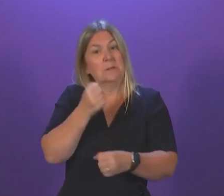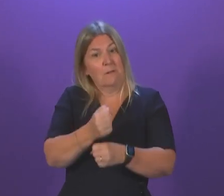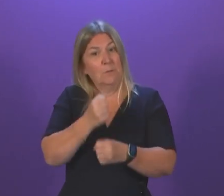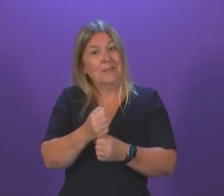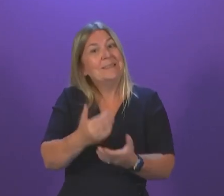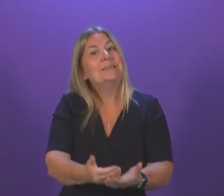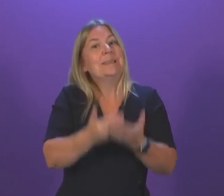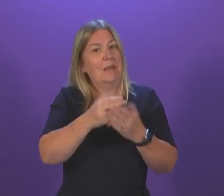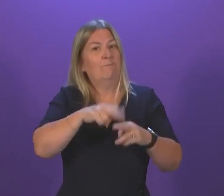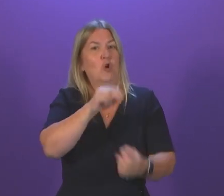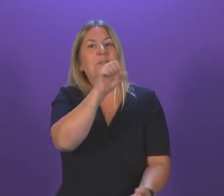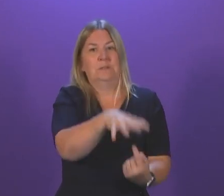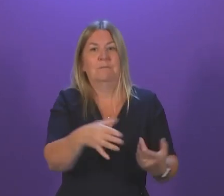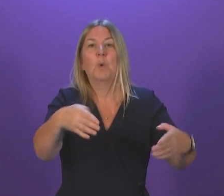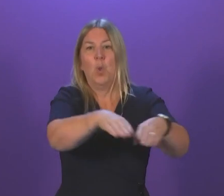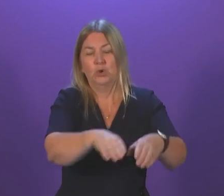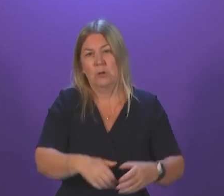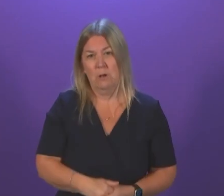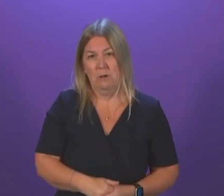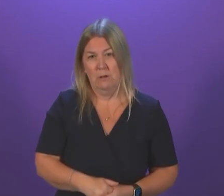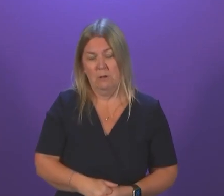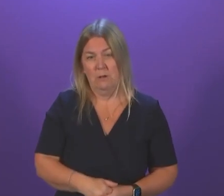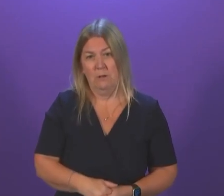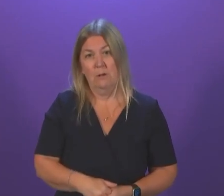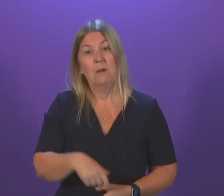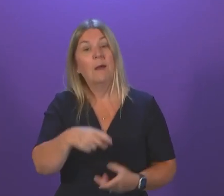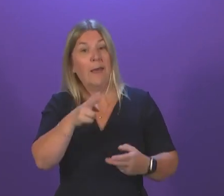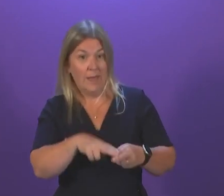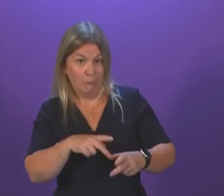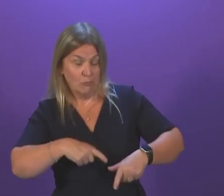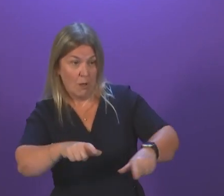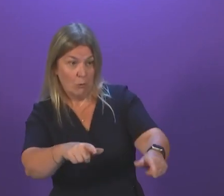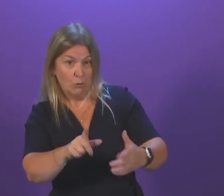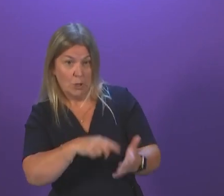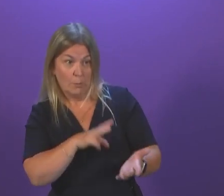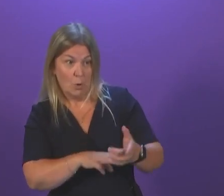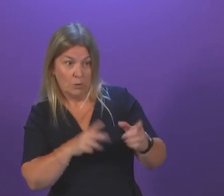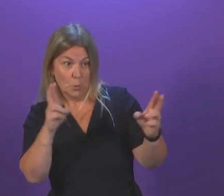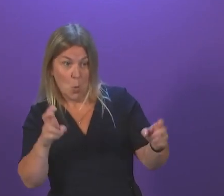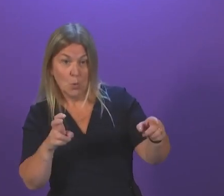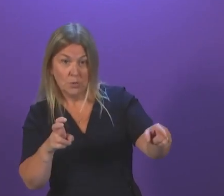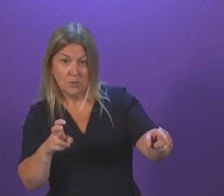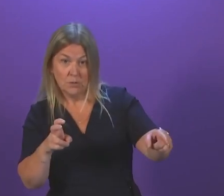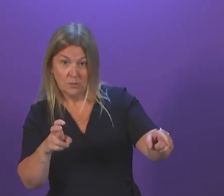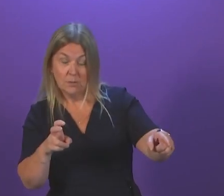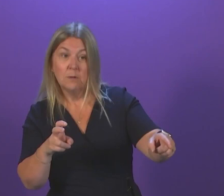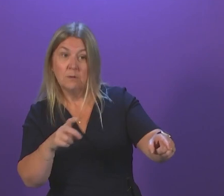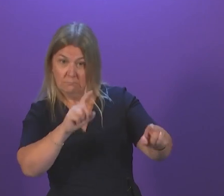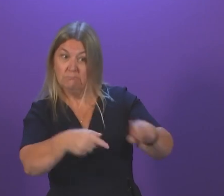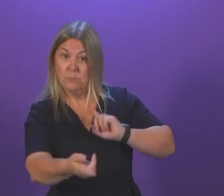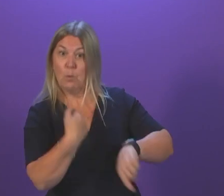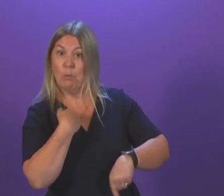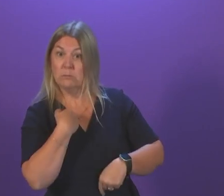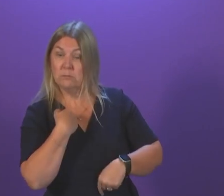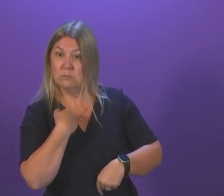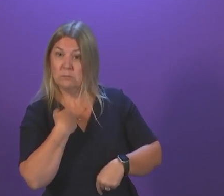interestingly, if he'd gone on to quote Jack McConnell's answer, he'd have found that Jack McConnell told me that